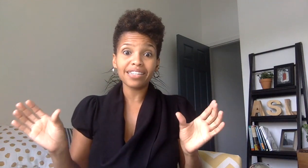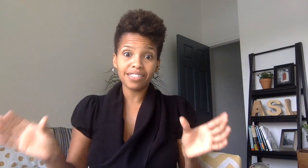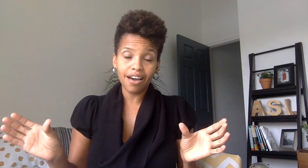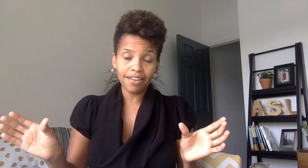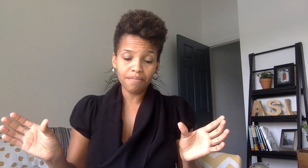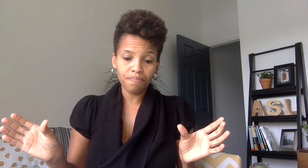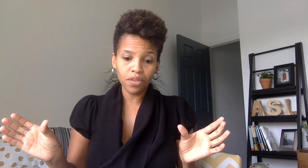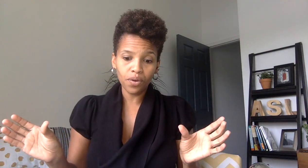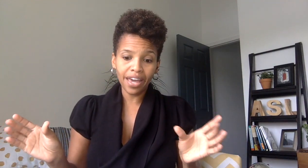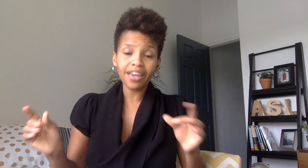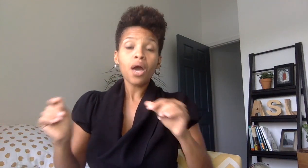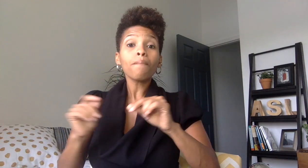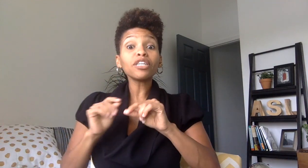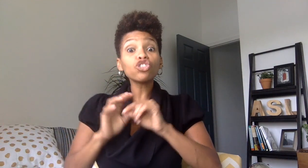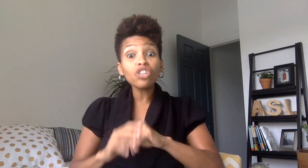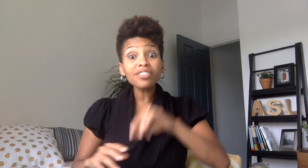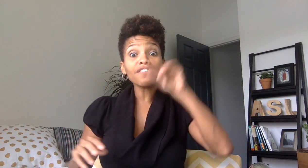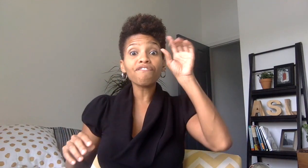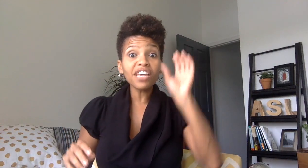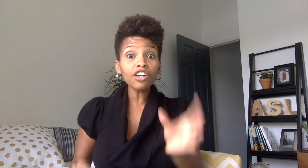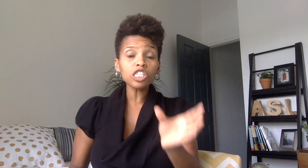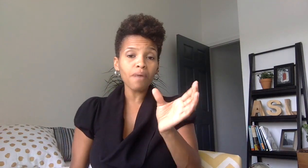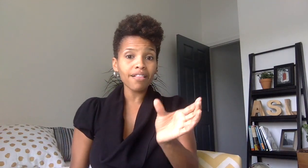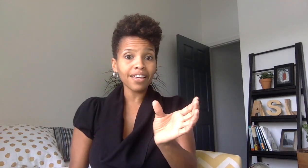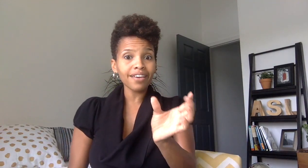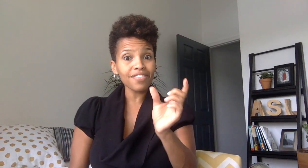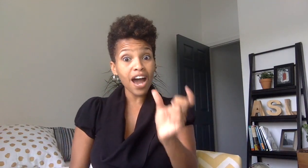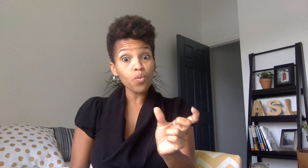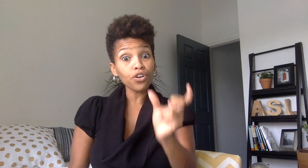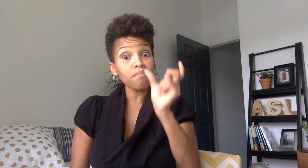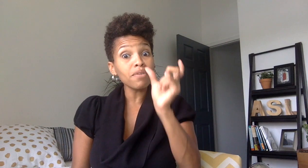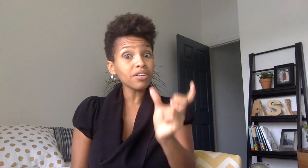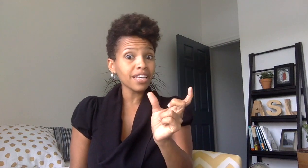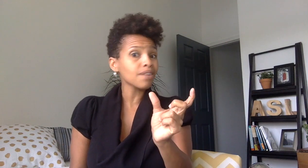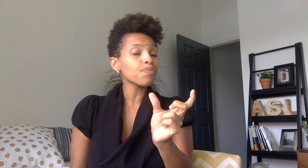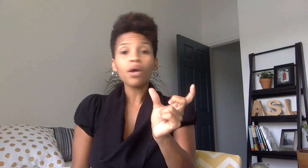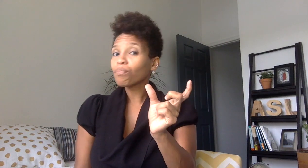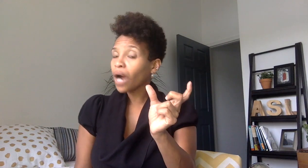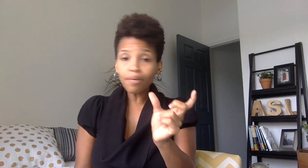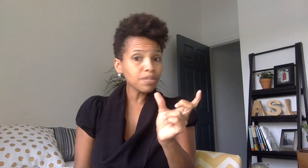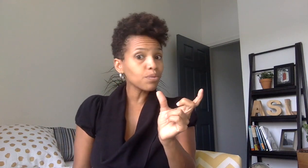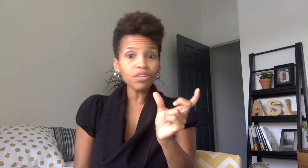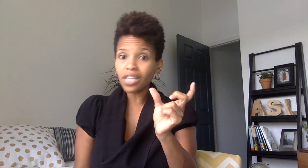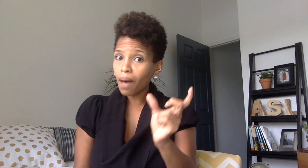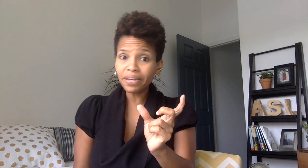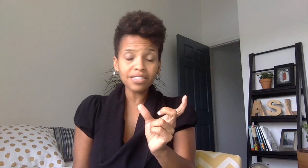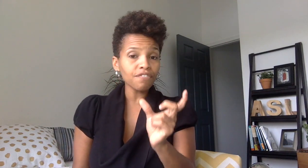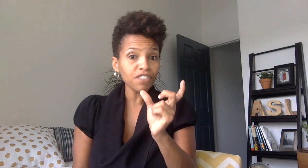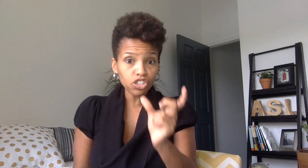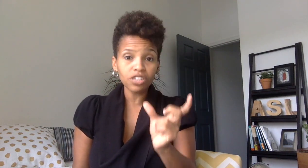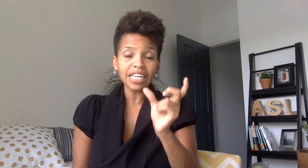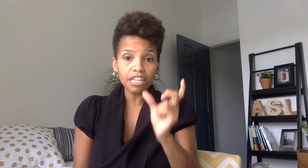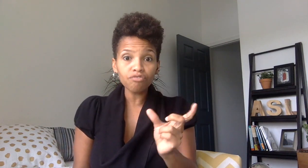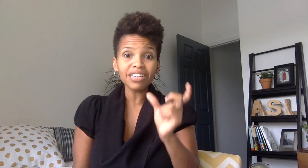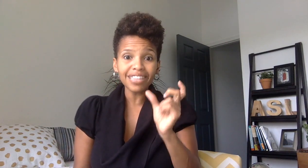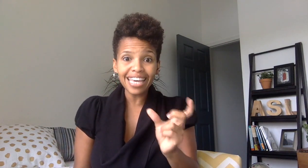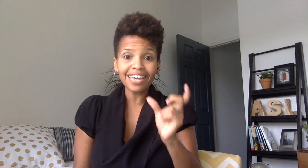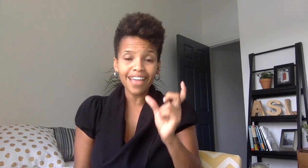sign okay but just fingerspelling that word milking probably will not be sufficient in relaying that